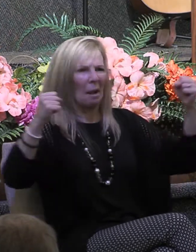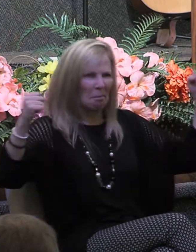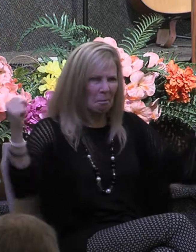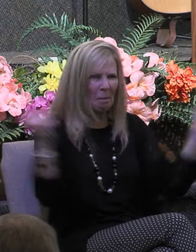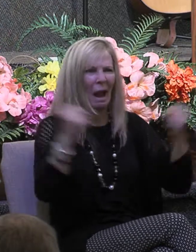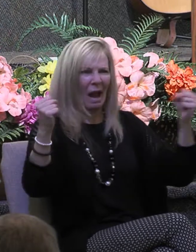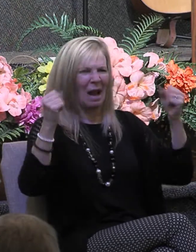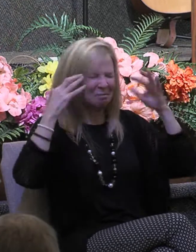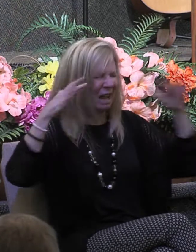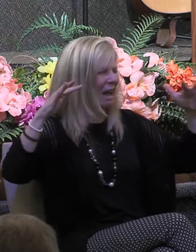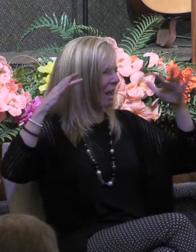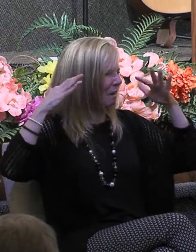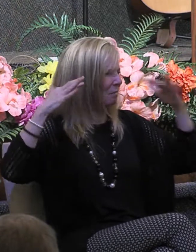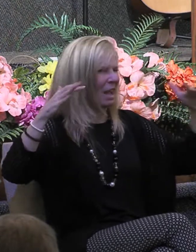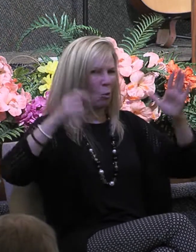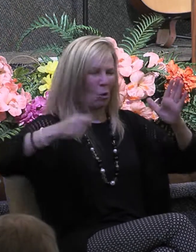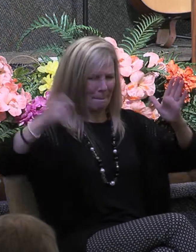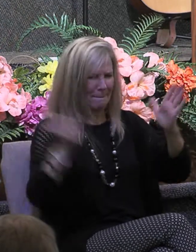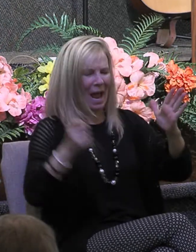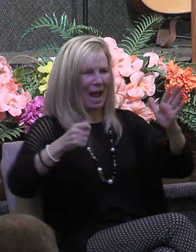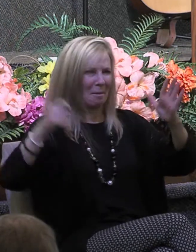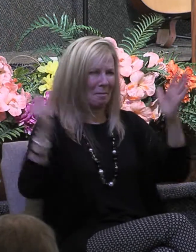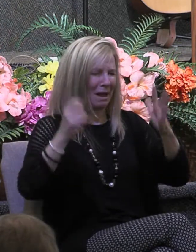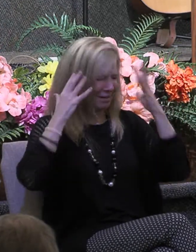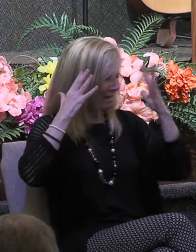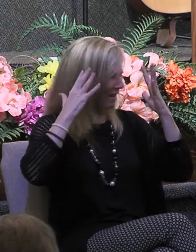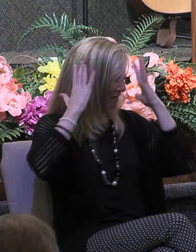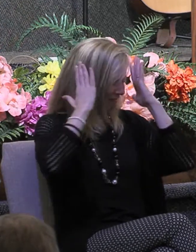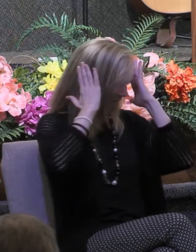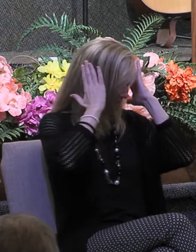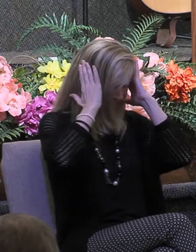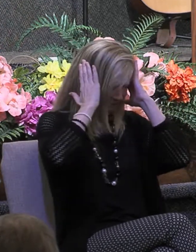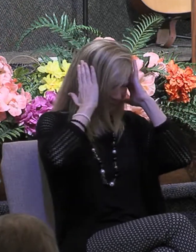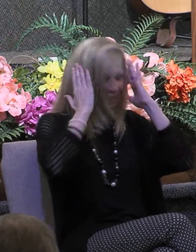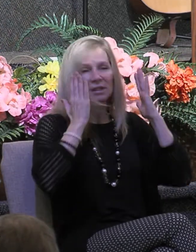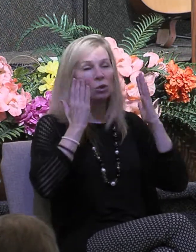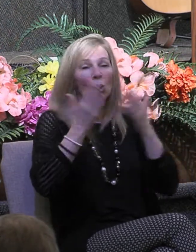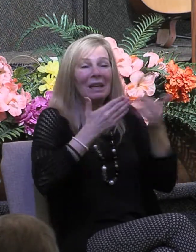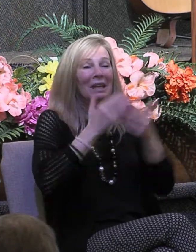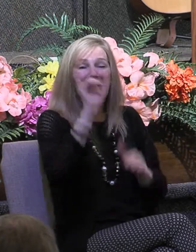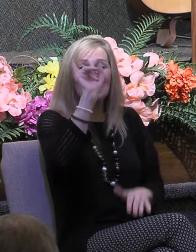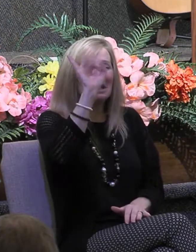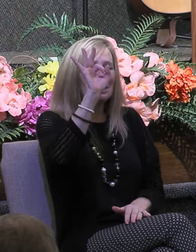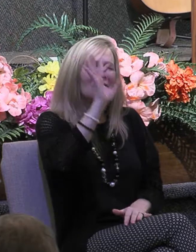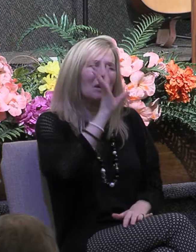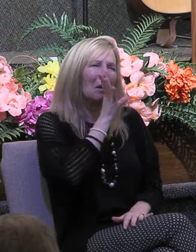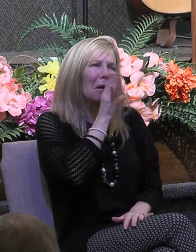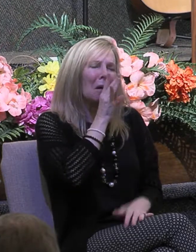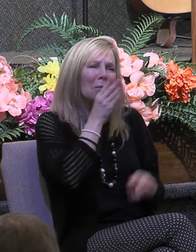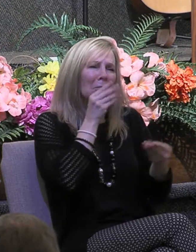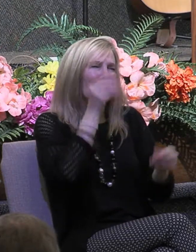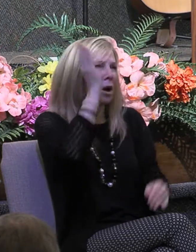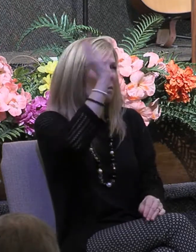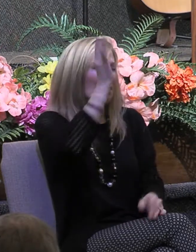cymbal now what Paul is saying is that even if he were the greatest public speaker in the world